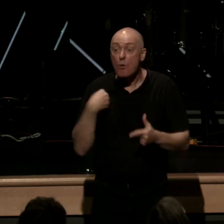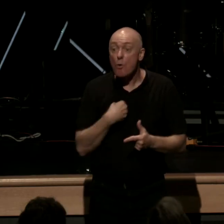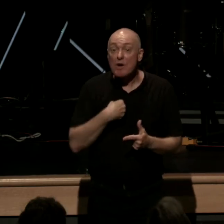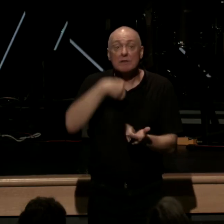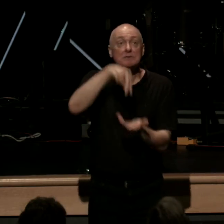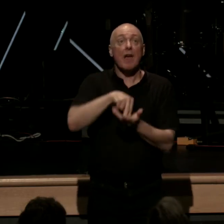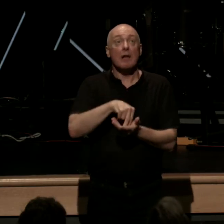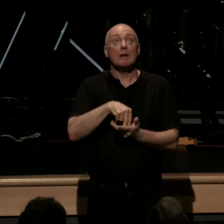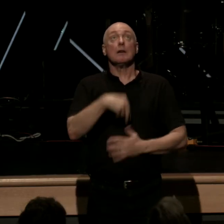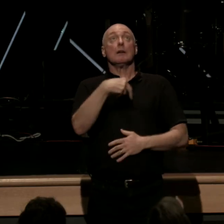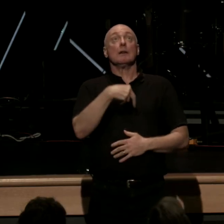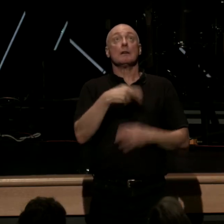before God